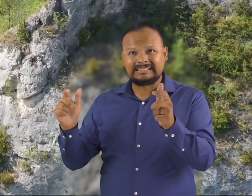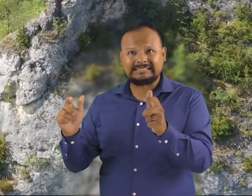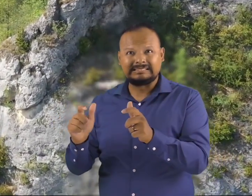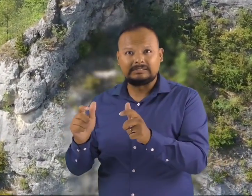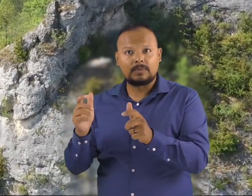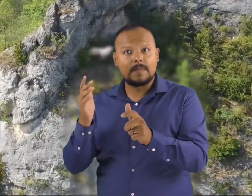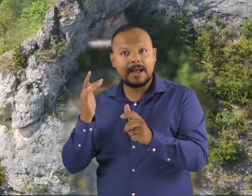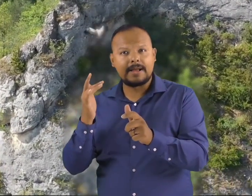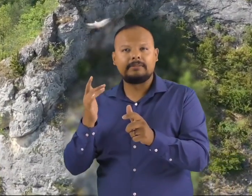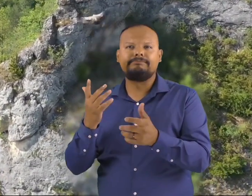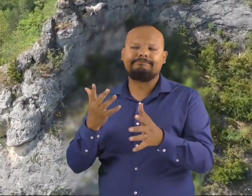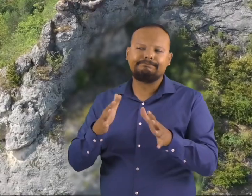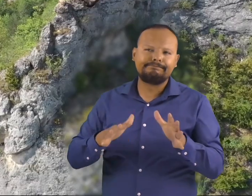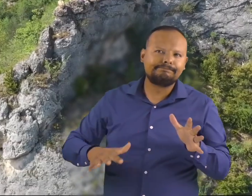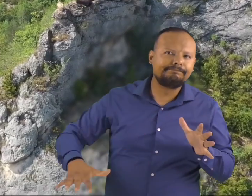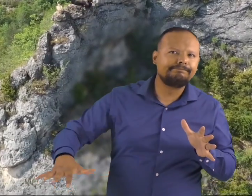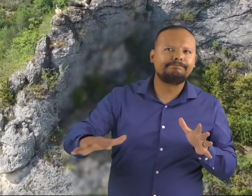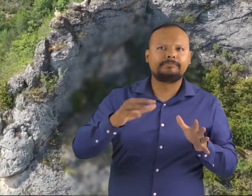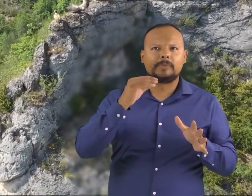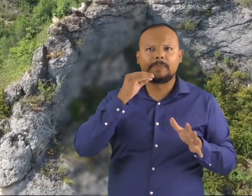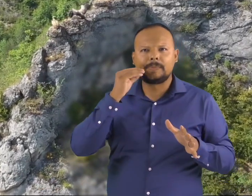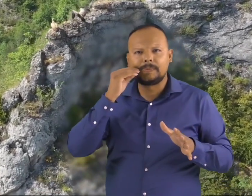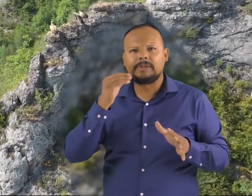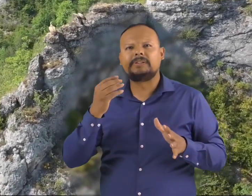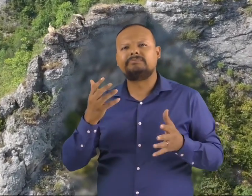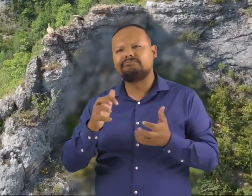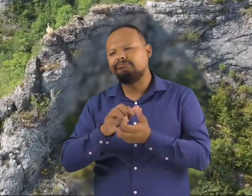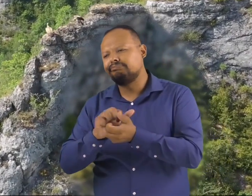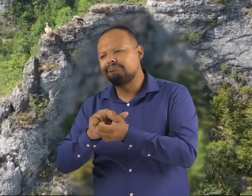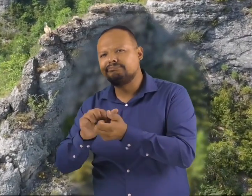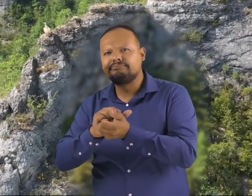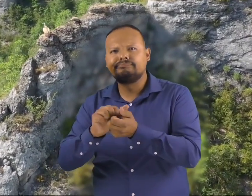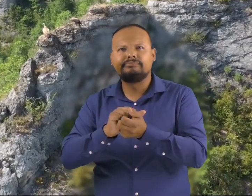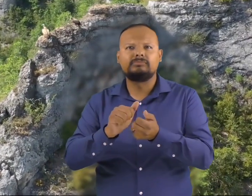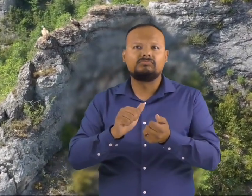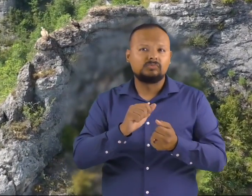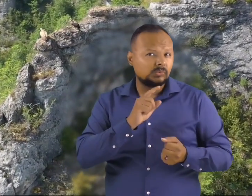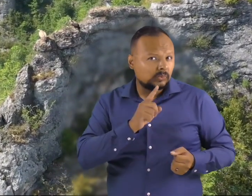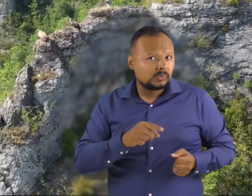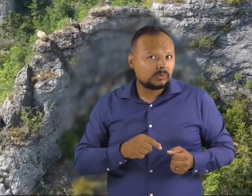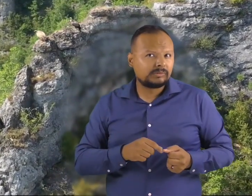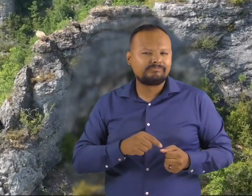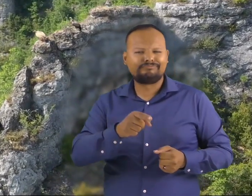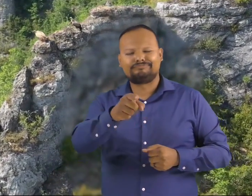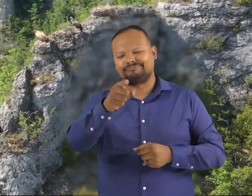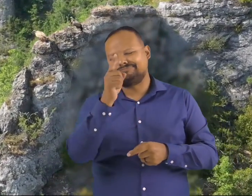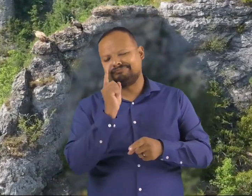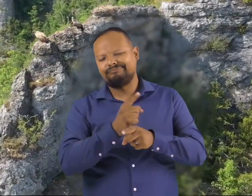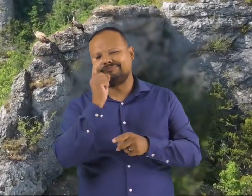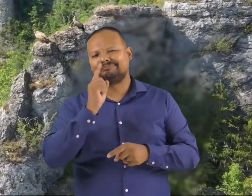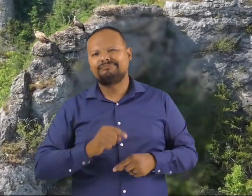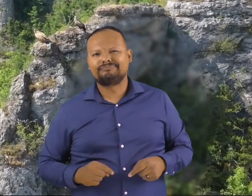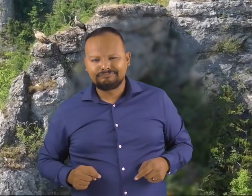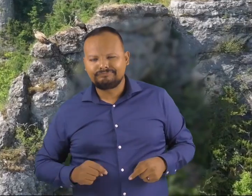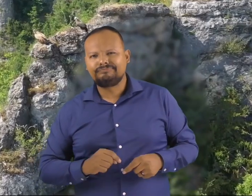populations decreased was because of habitat destruction. If you said true, you're correct.